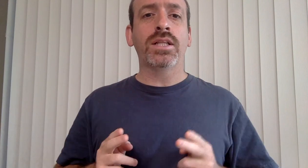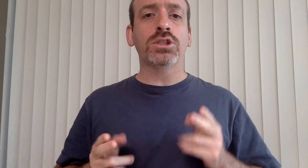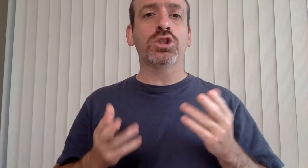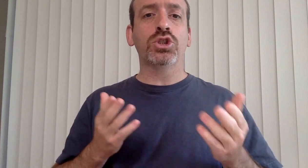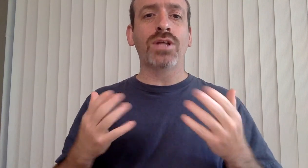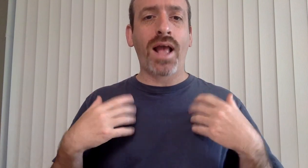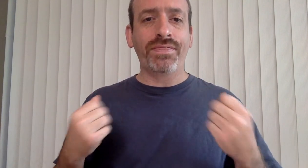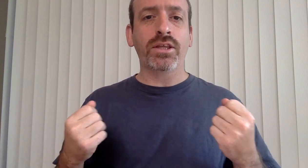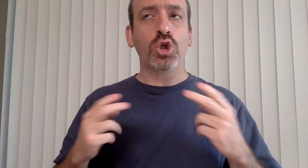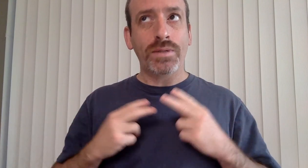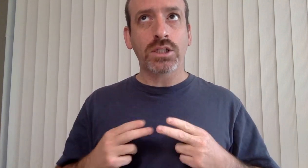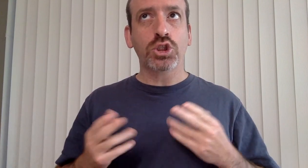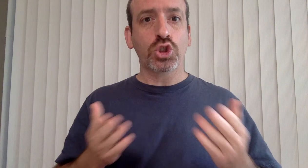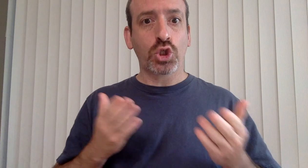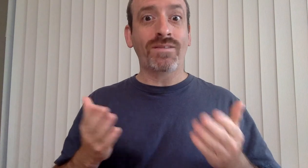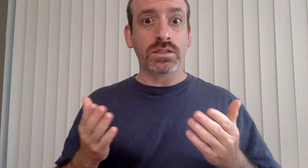Come on, back up. Do your back up thing.